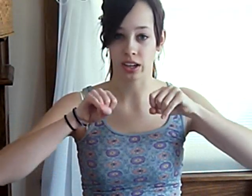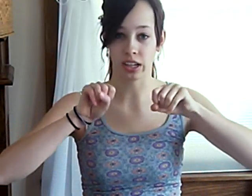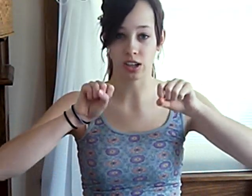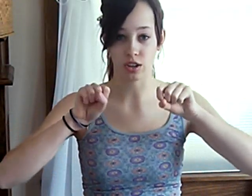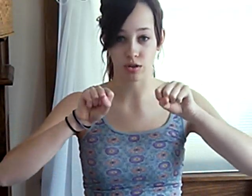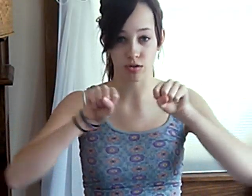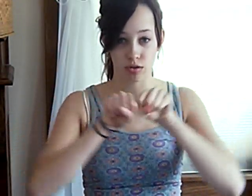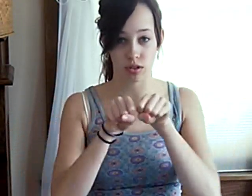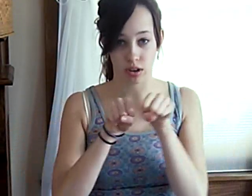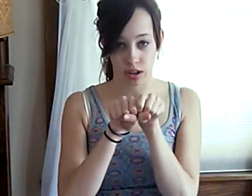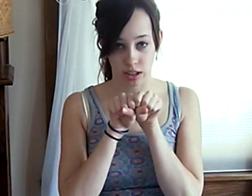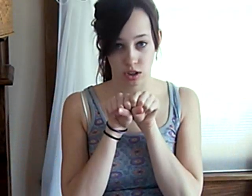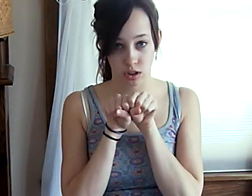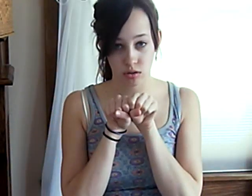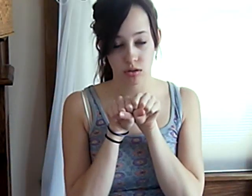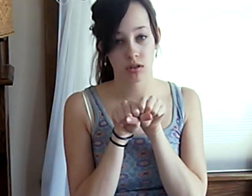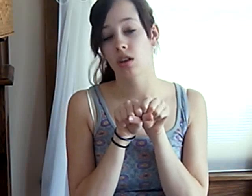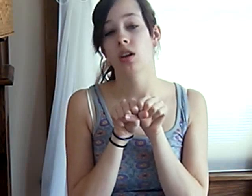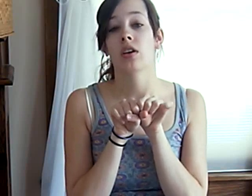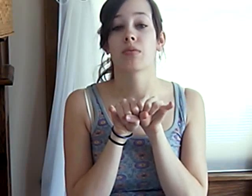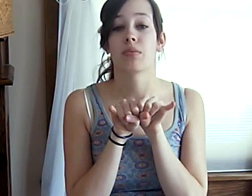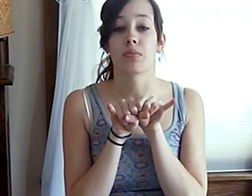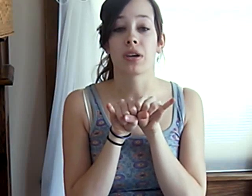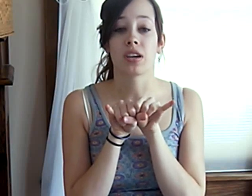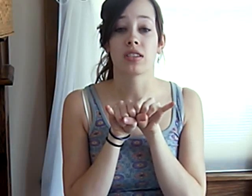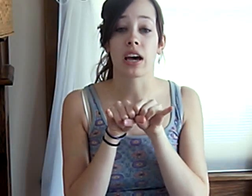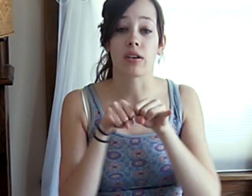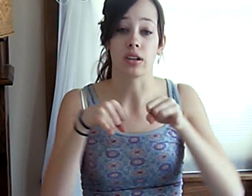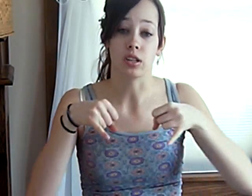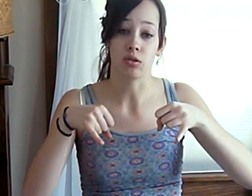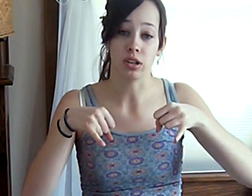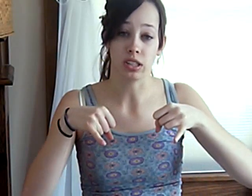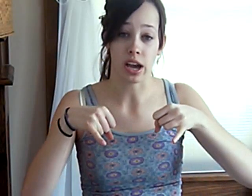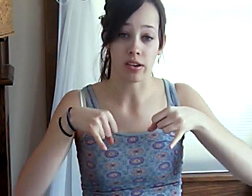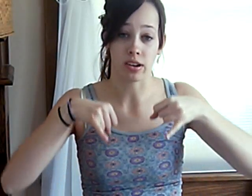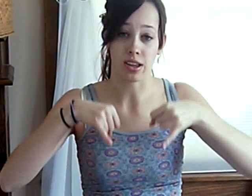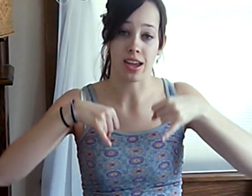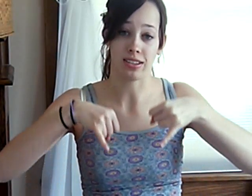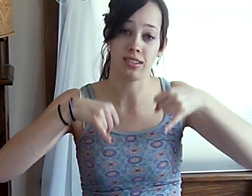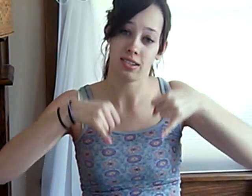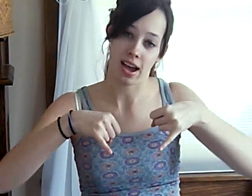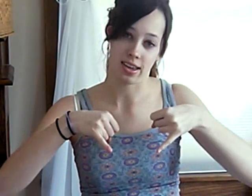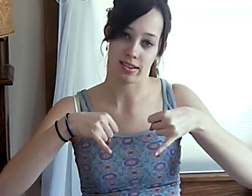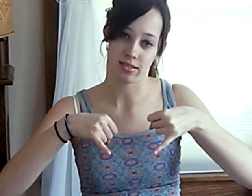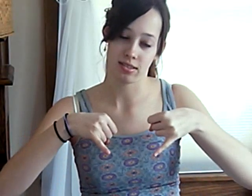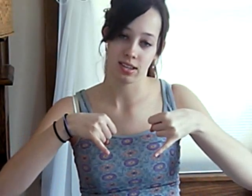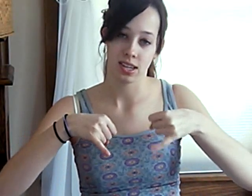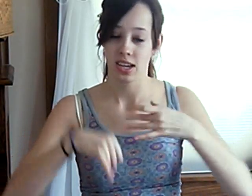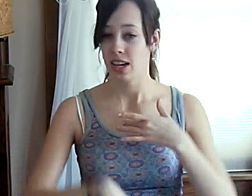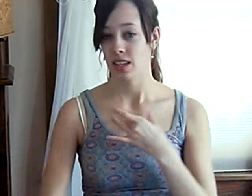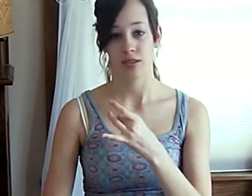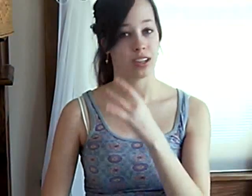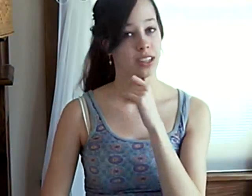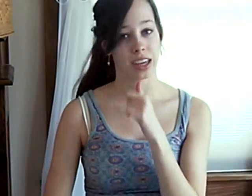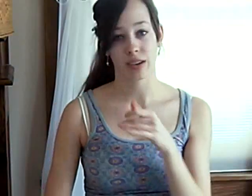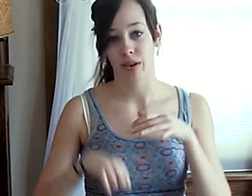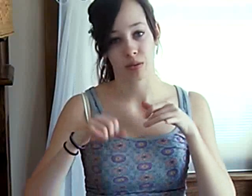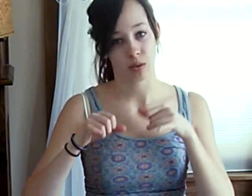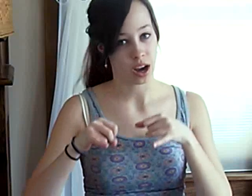kind of like shoes. You know how that's shoes? You put your pinkies out, and torn it down, and that's high heels. So, didn't like it when I wore